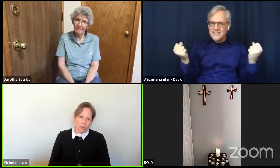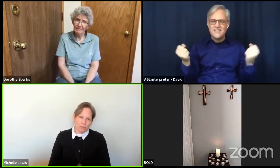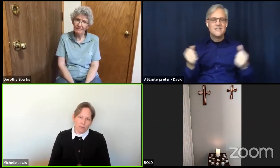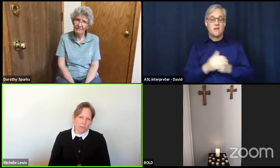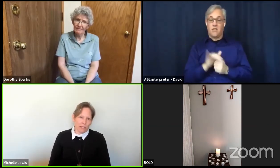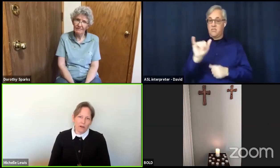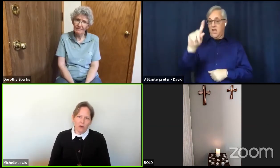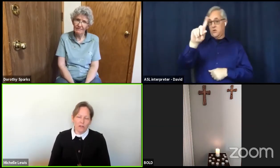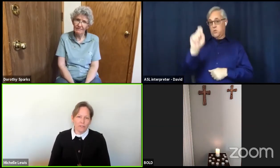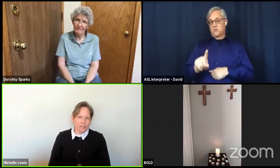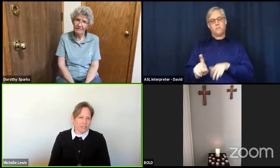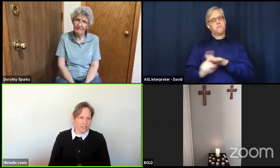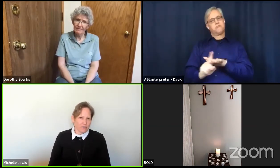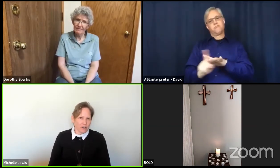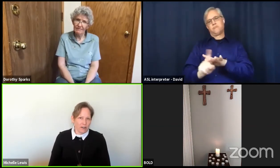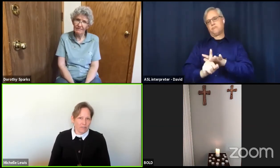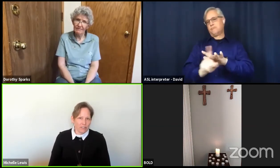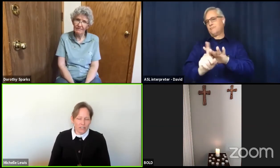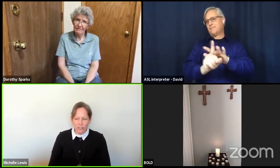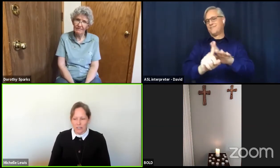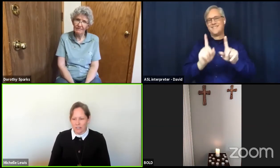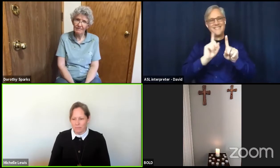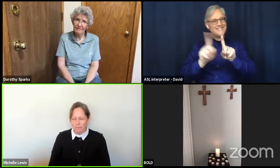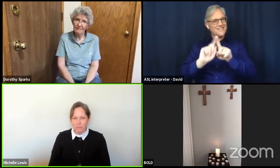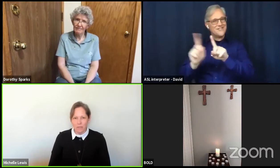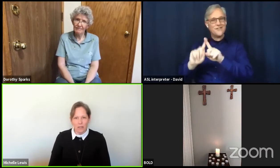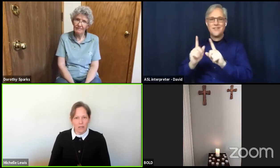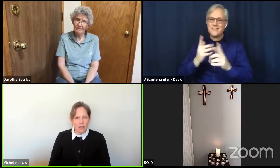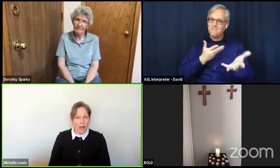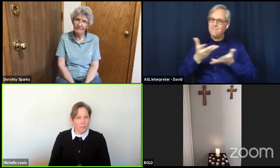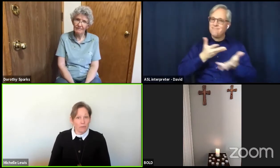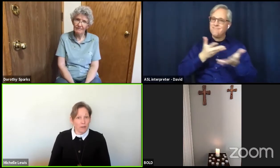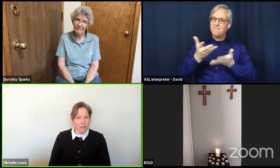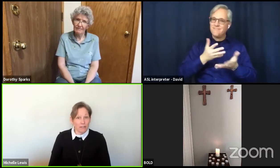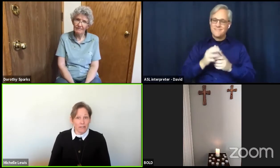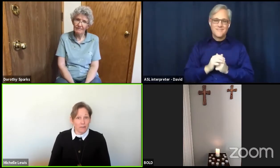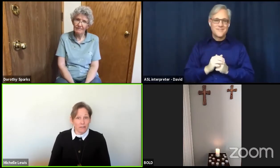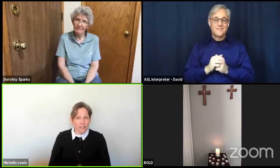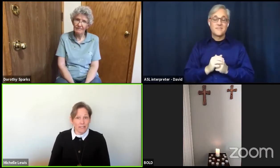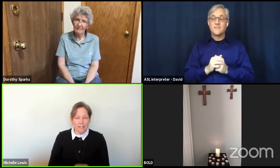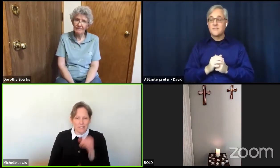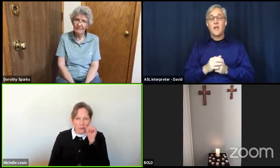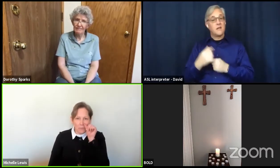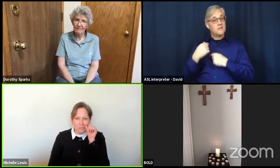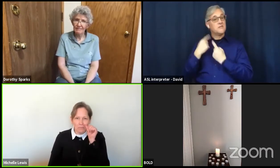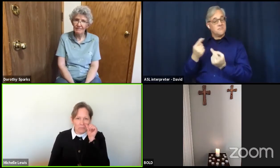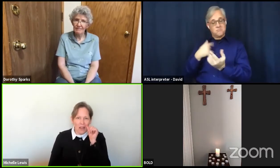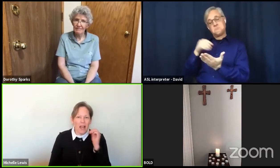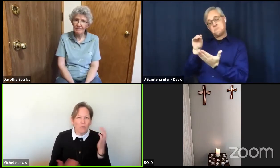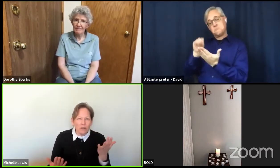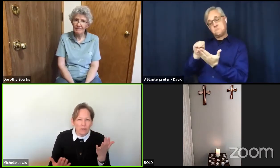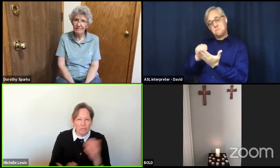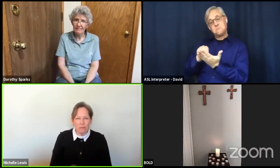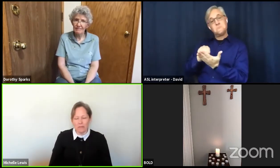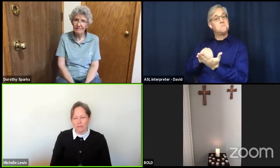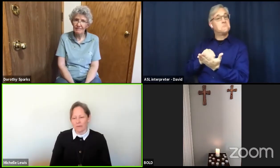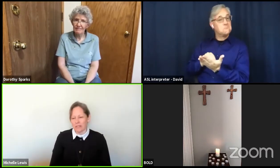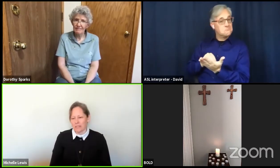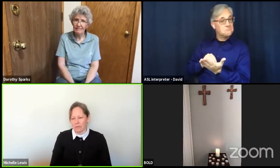in all sorts of different conversations. And I've been writing down a list. So I wonder if maybe you're doing some of these